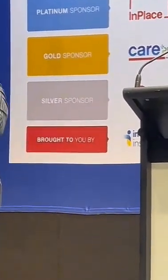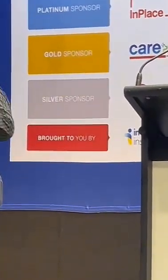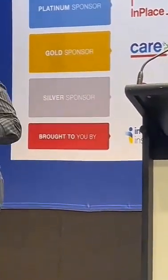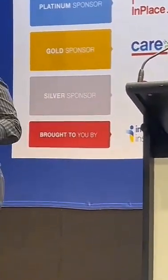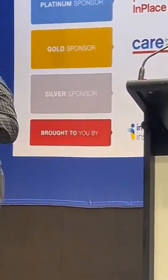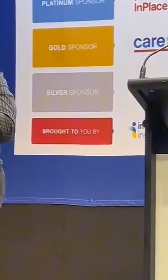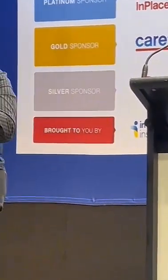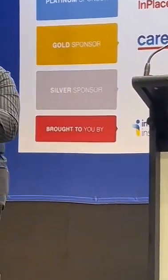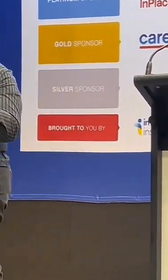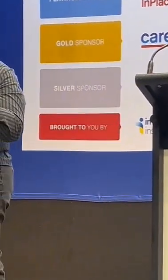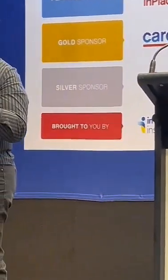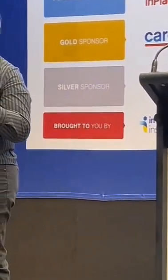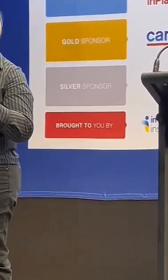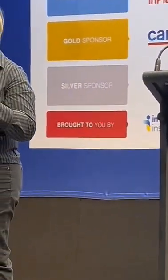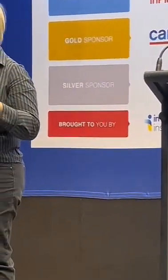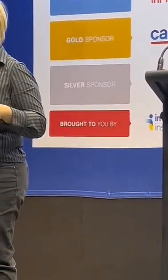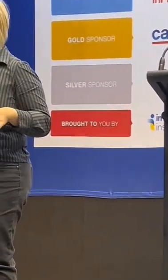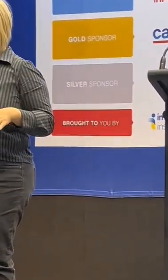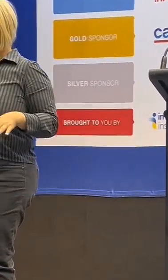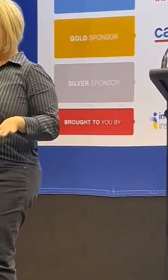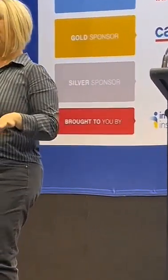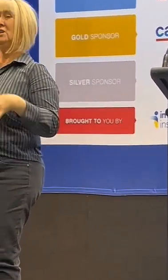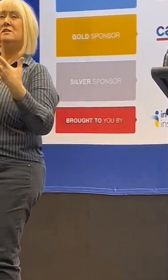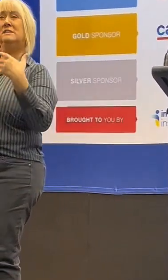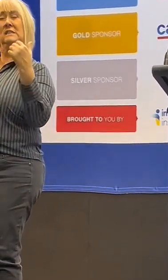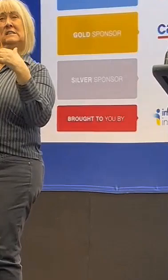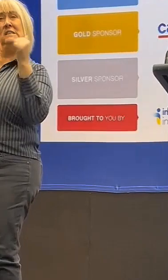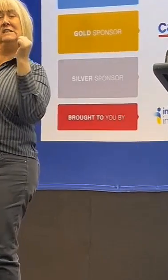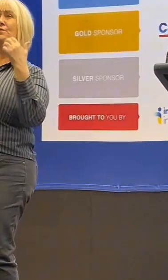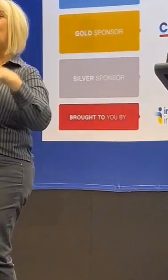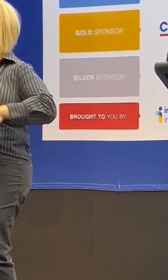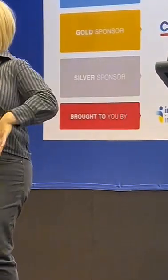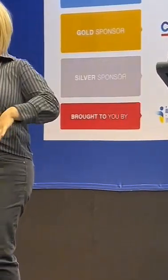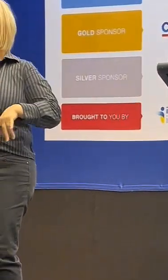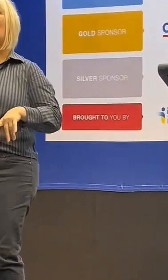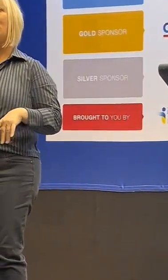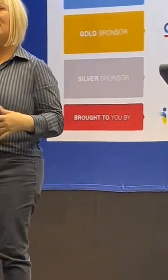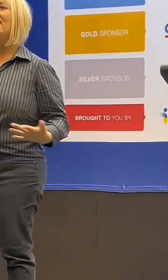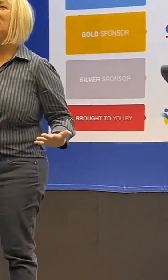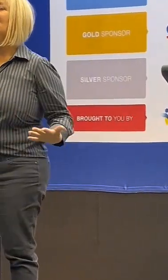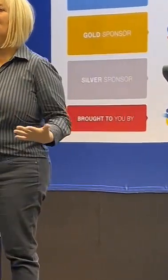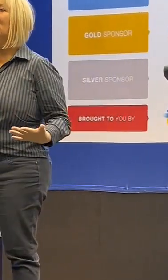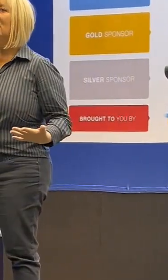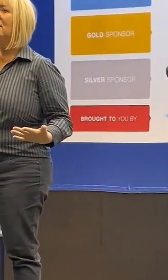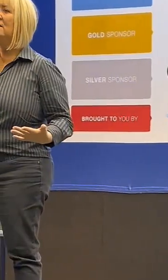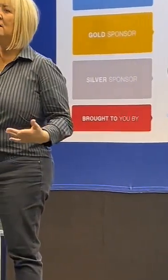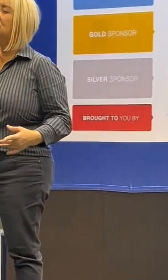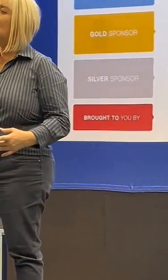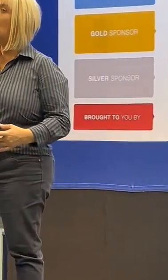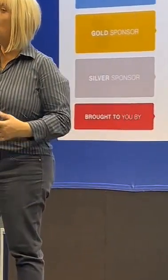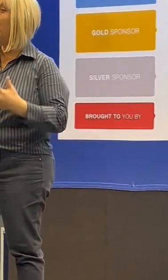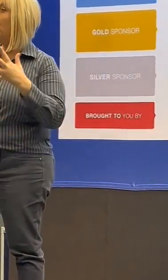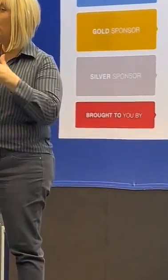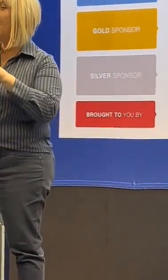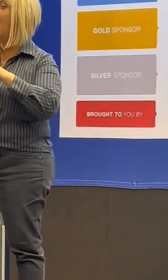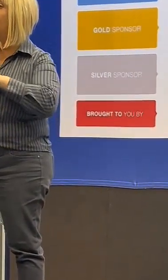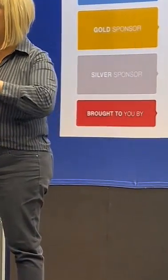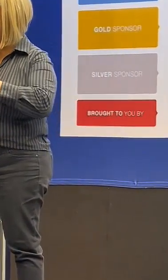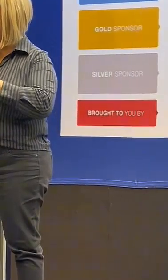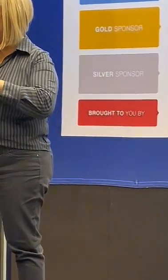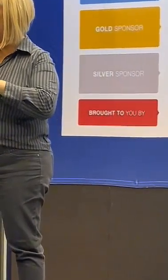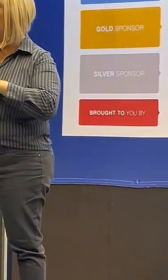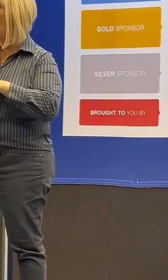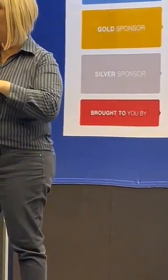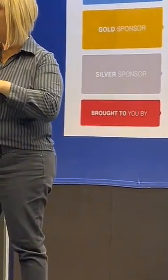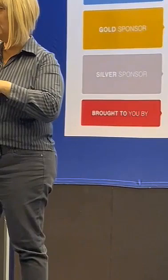and I was envisioning a successful and happy future. It was a week after my 21st birthday when my